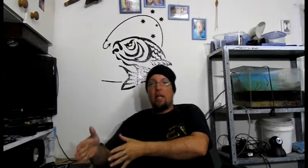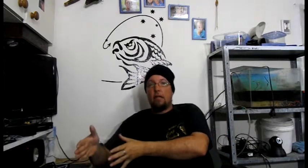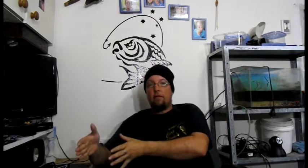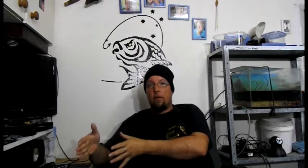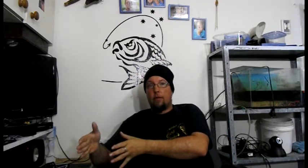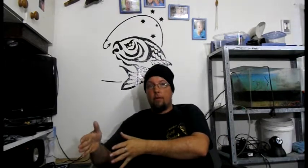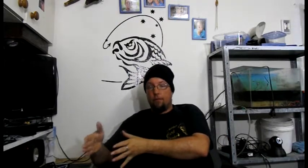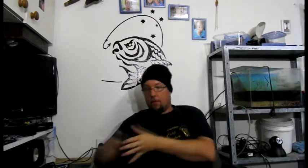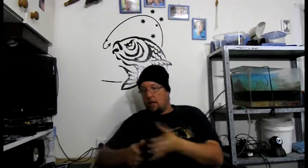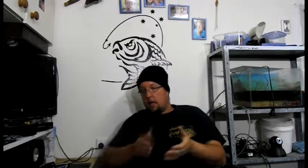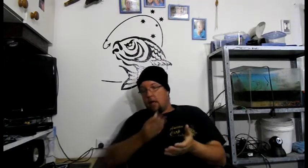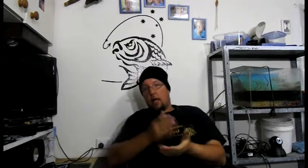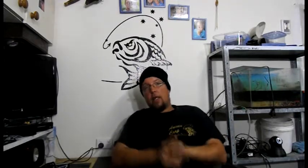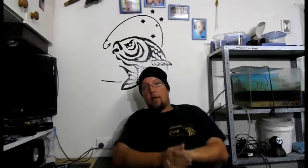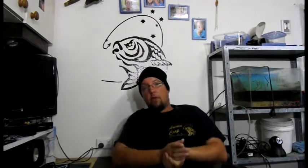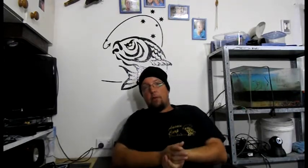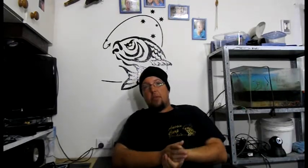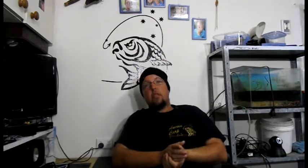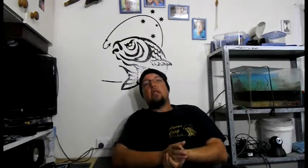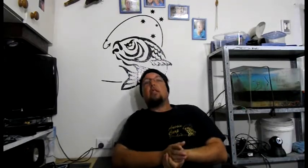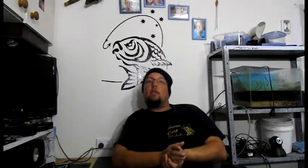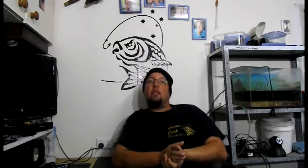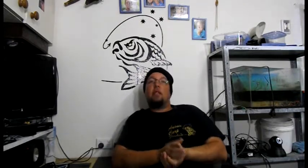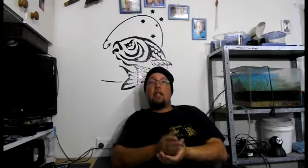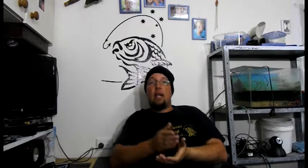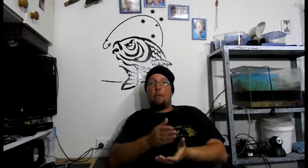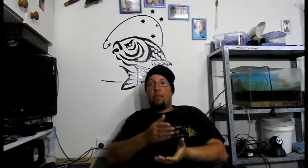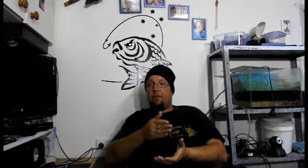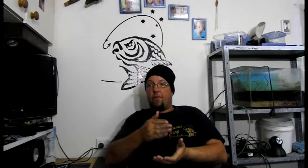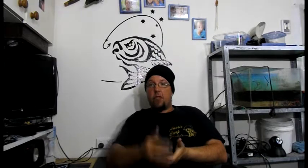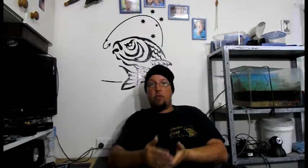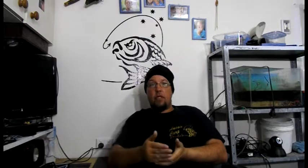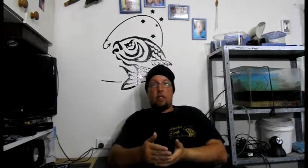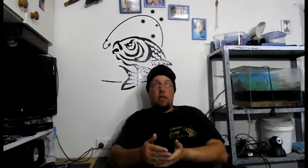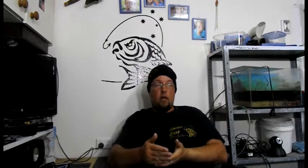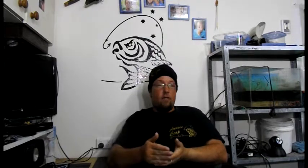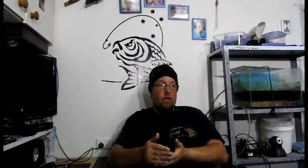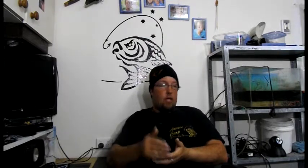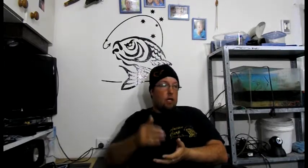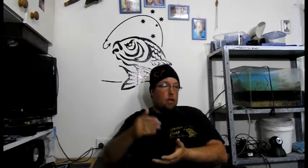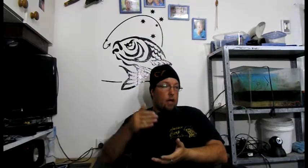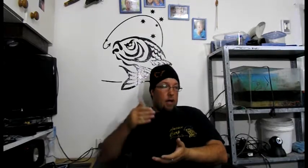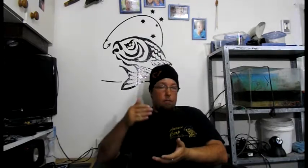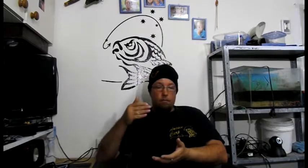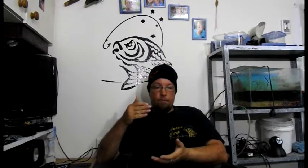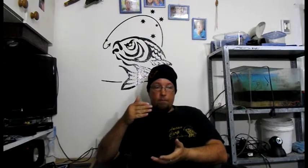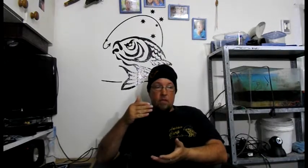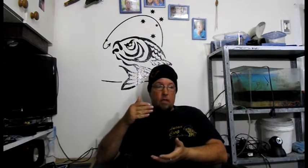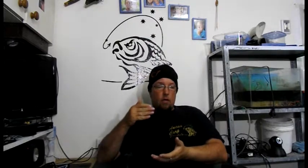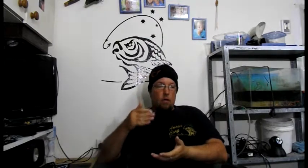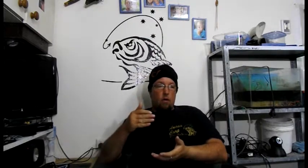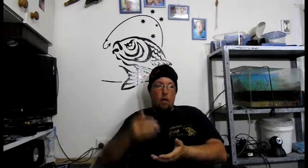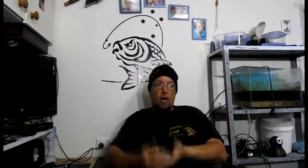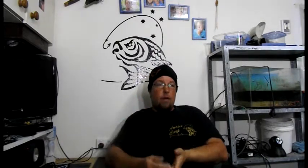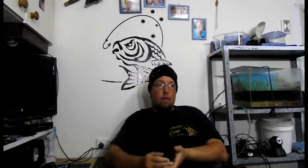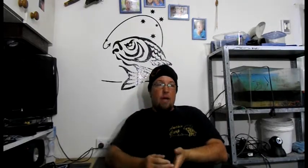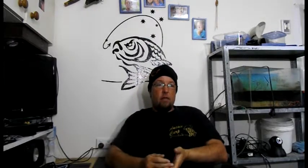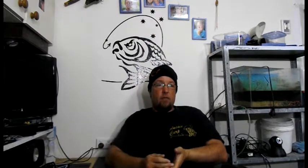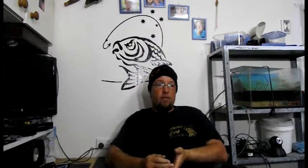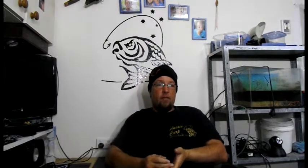from it. Another option is set up fisheries over here. I know out at Penrith you've